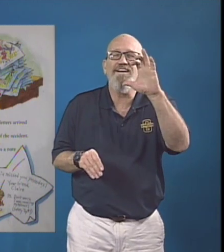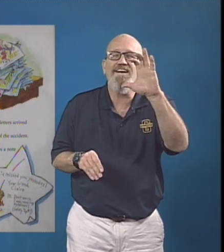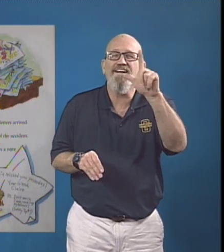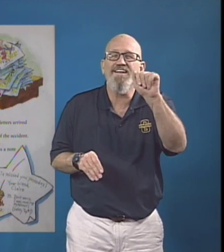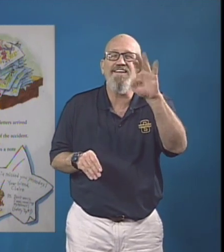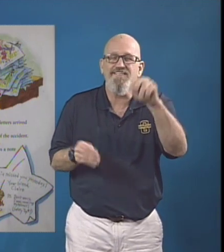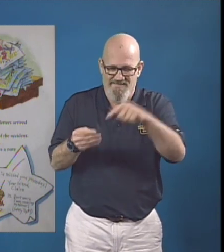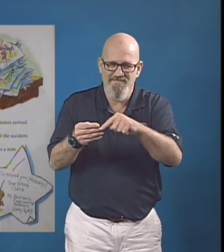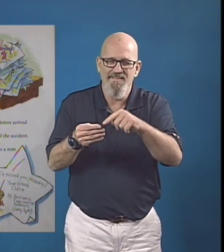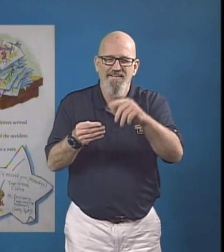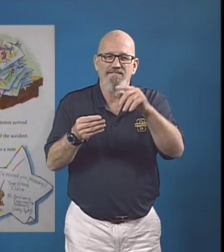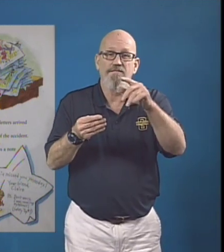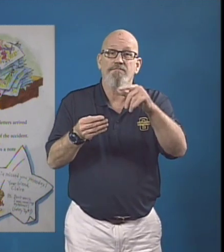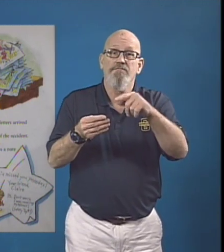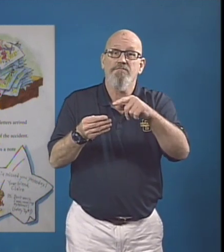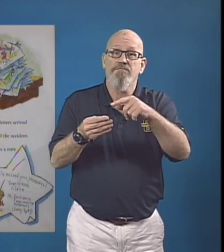Your friend, Claire.